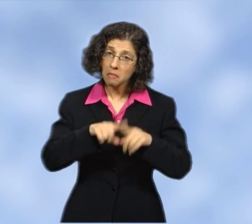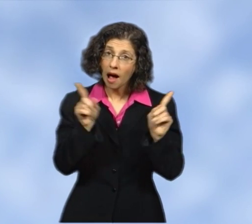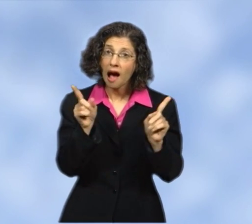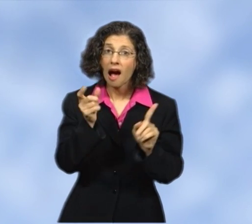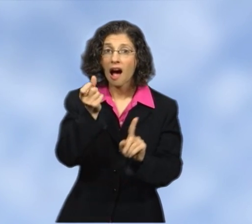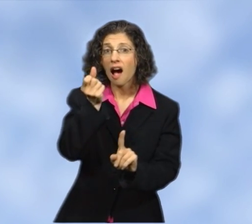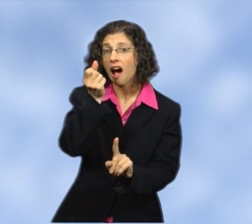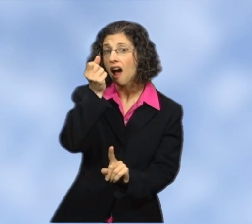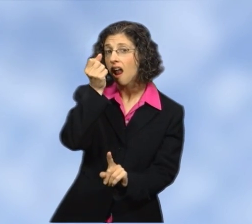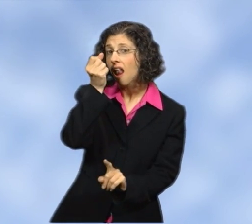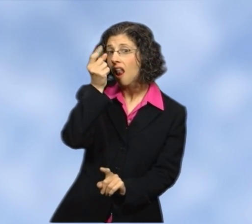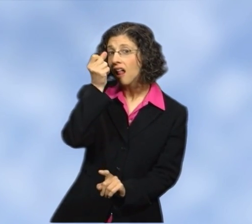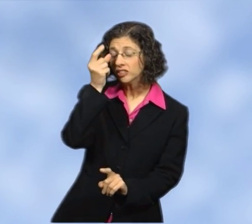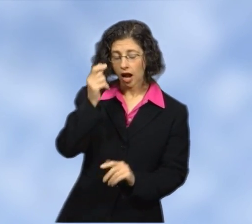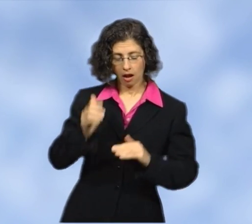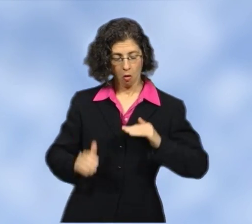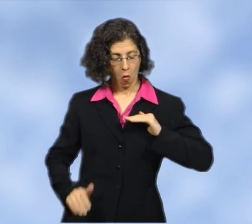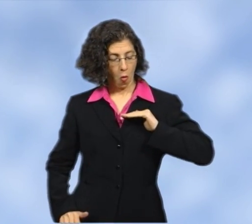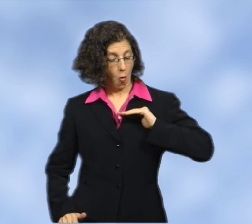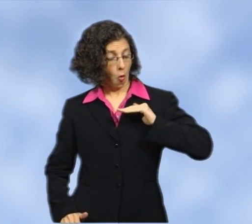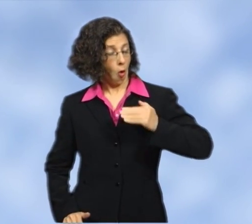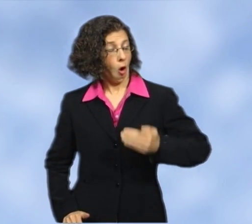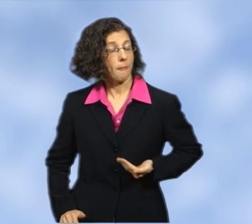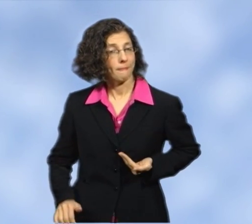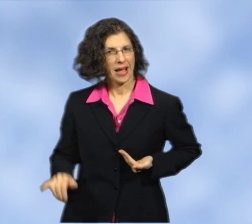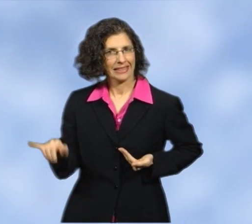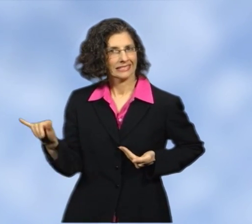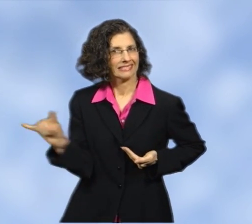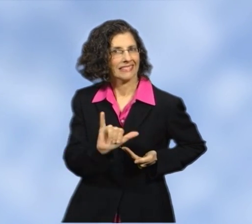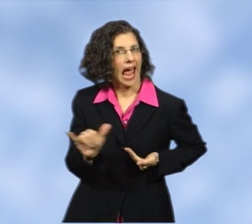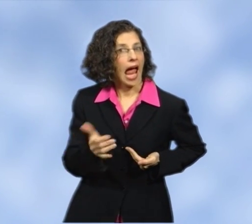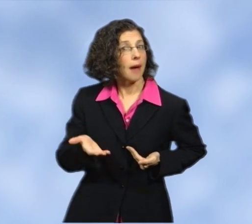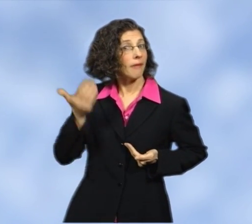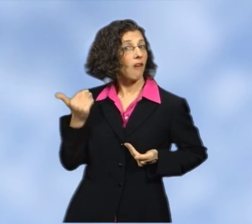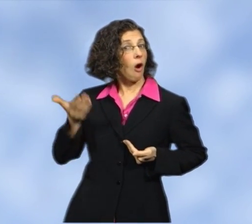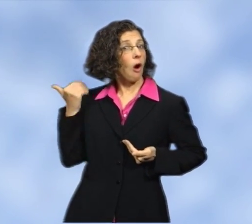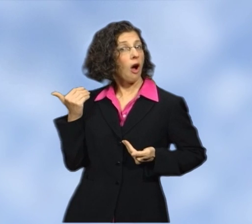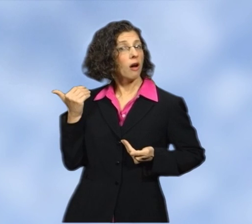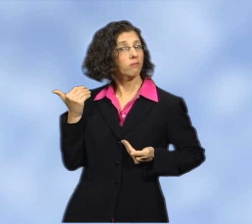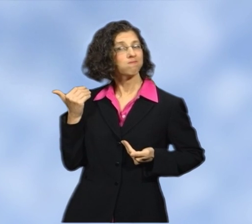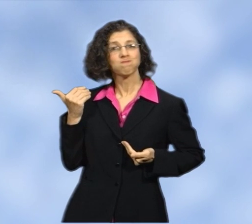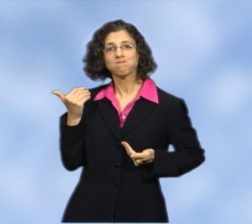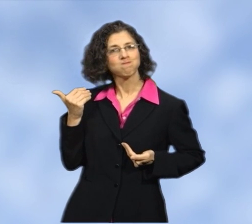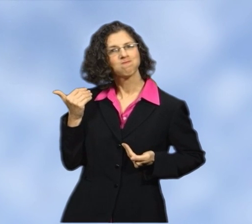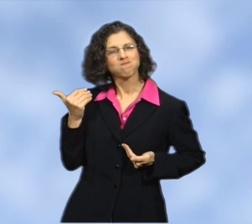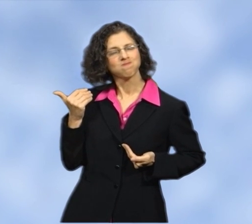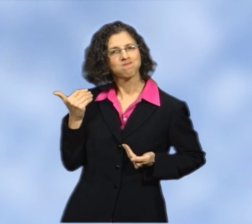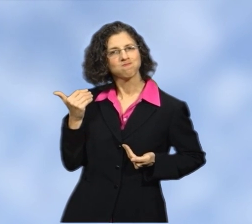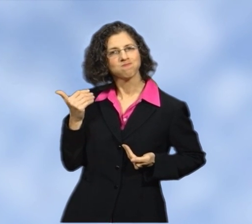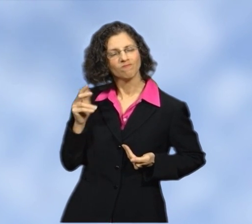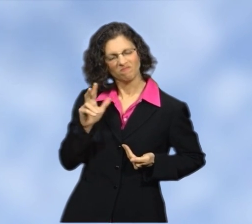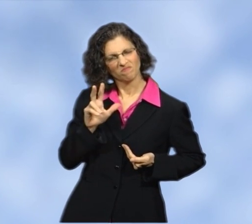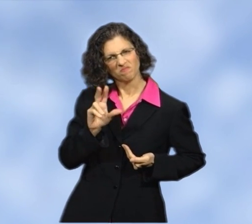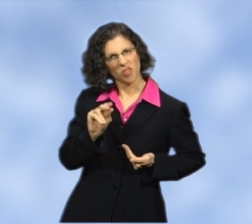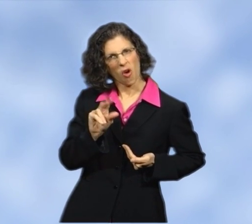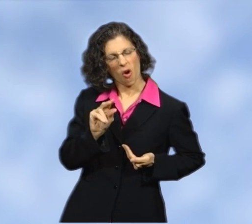However, you should understand that the shape of the breast might not look the same